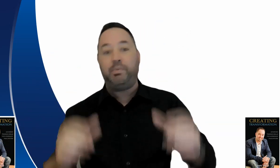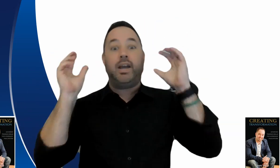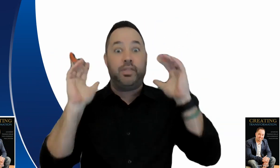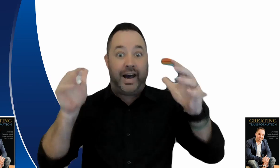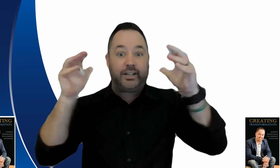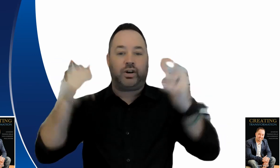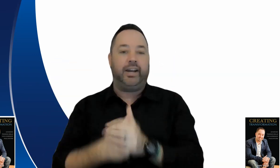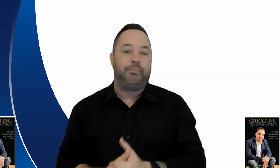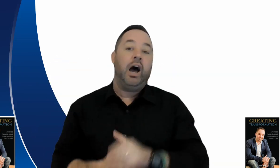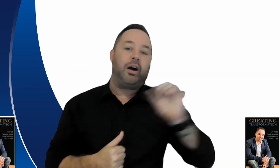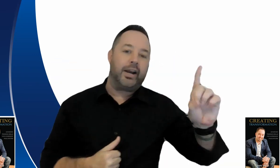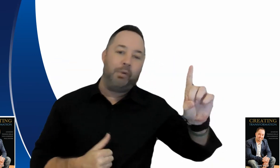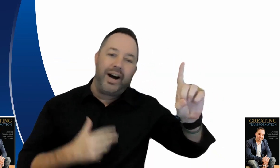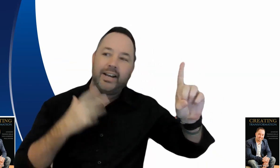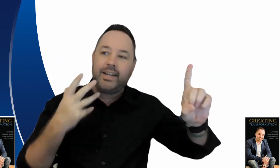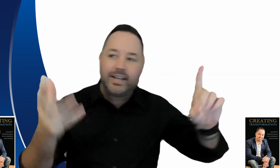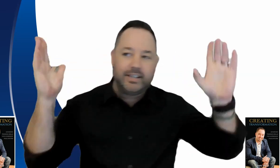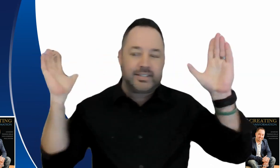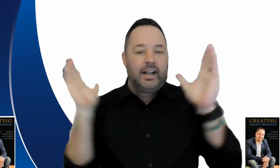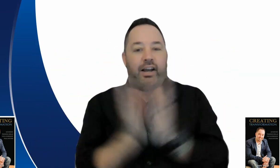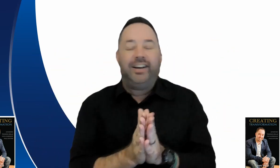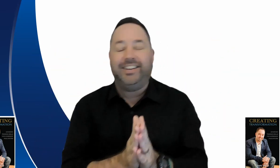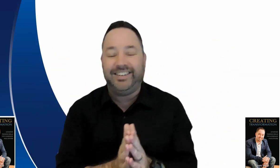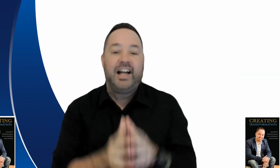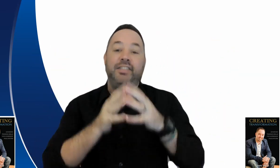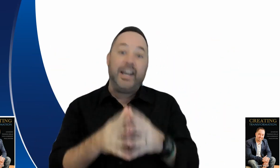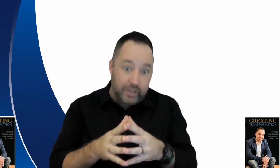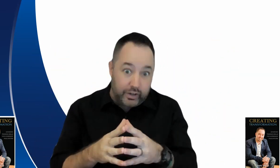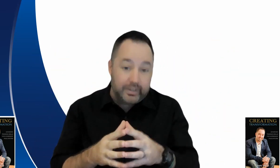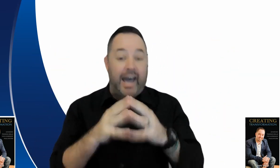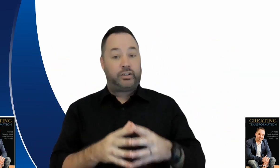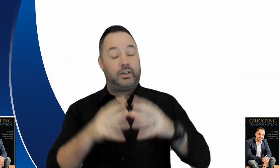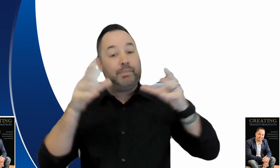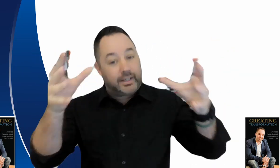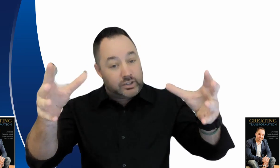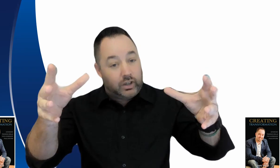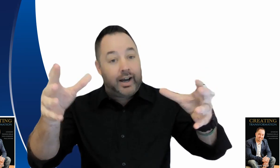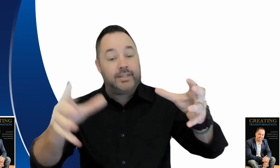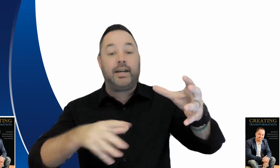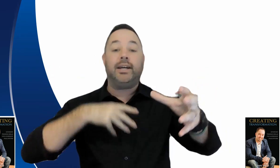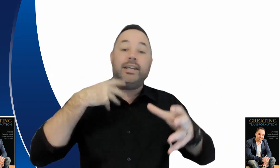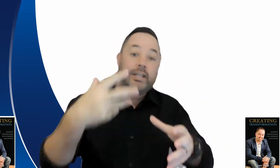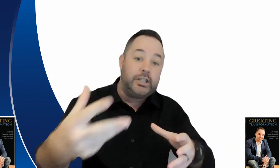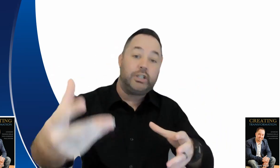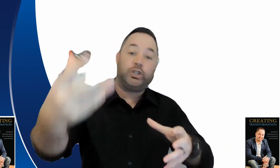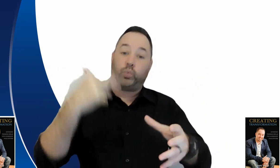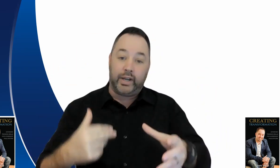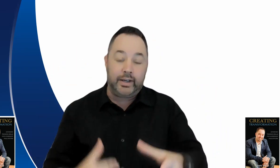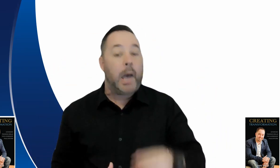want to be that trainer all right number one is they don't actually make slides that are easy to read